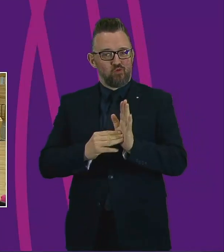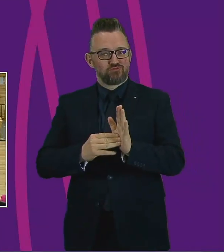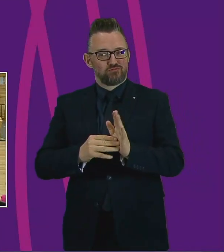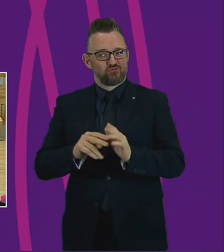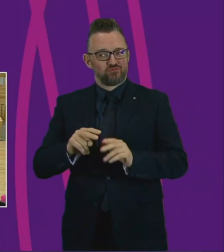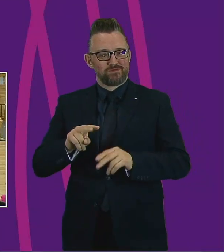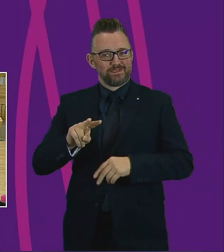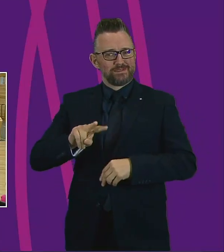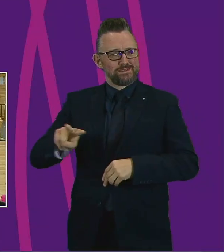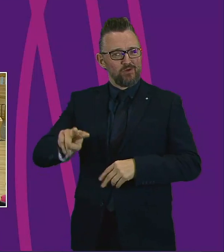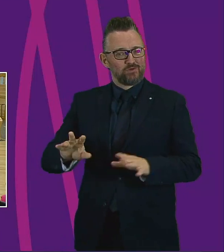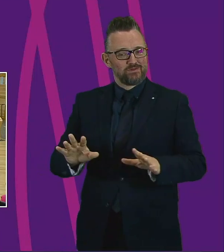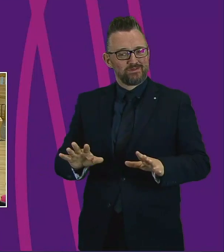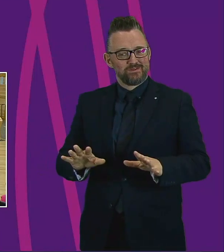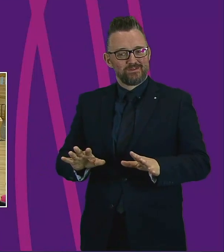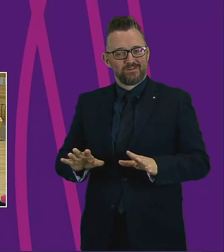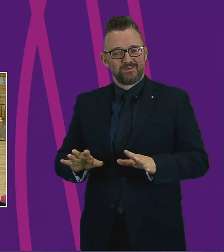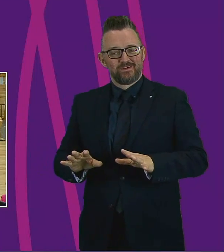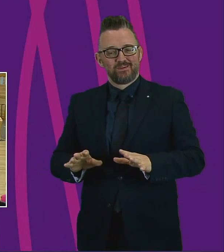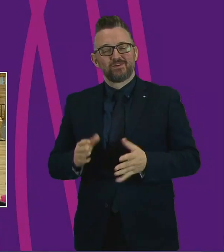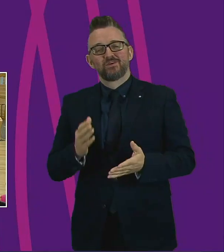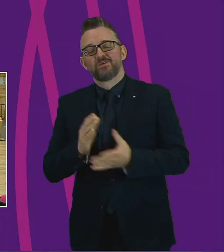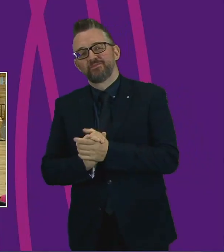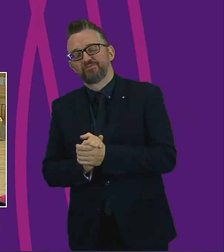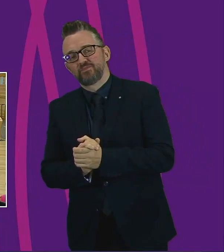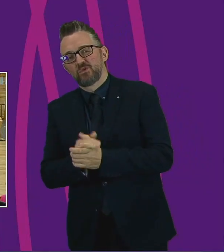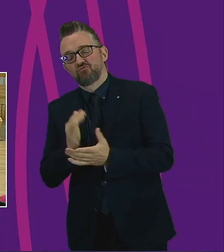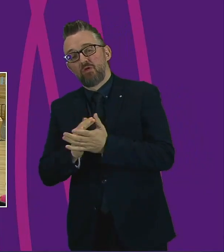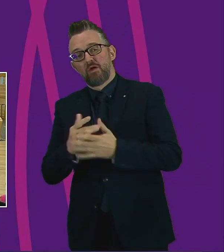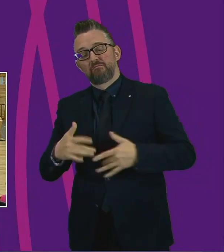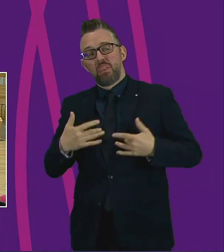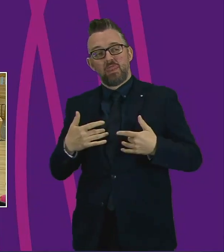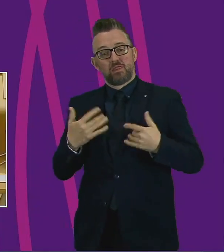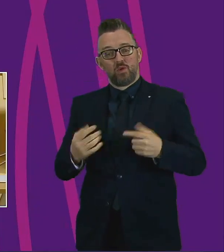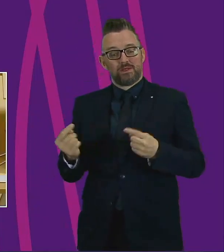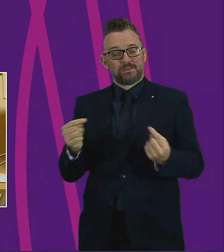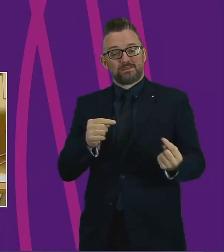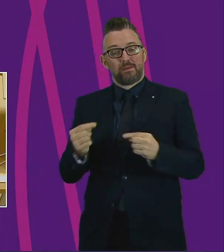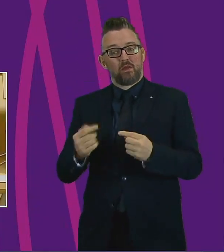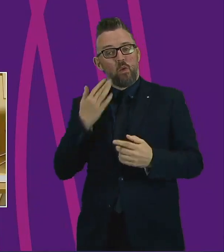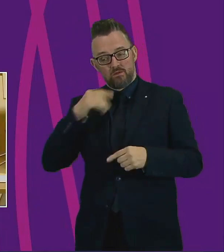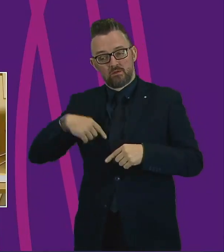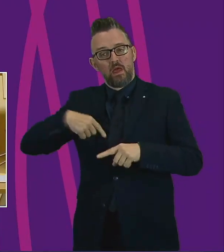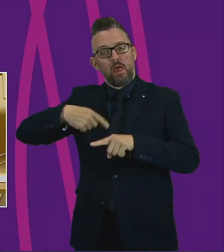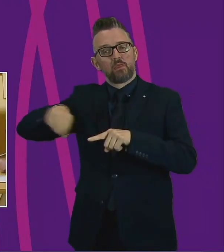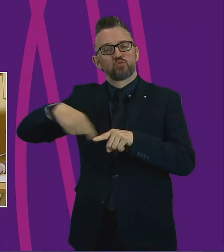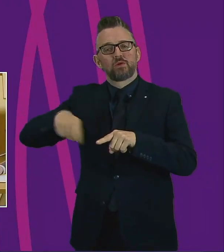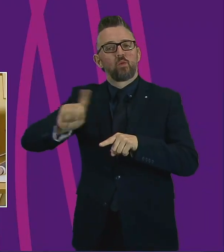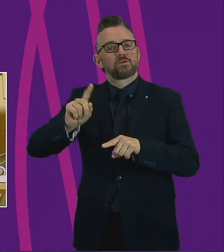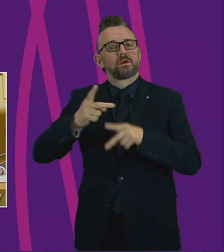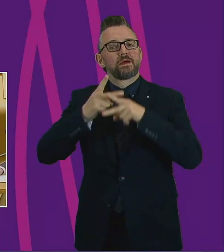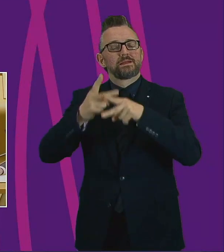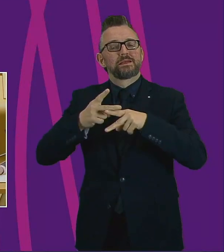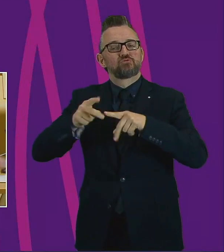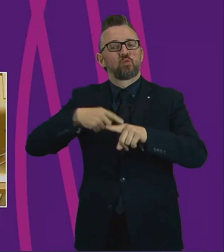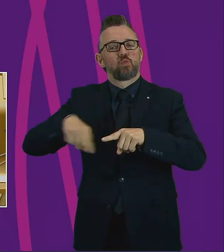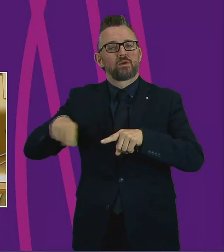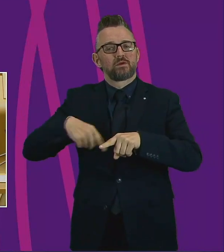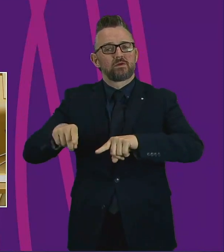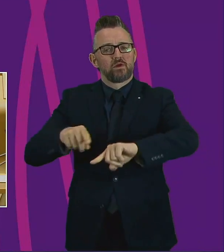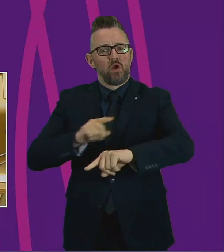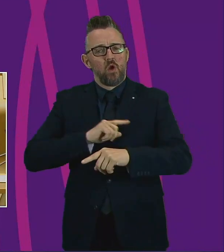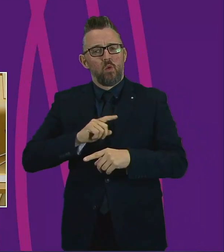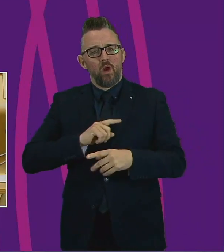It's fitting that we're having this debate in Carers Week for the pandemic has shone a light on people